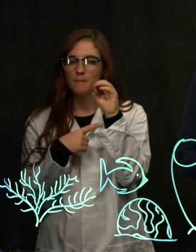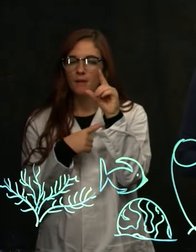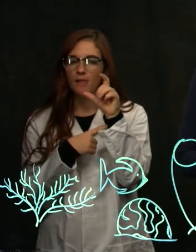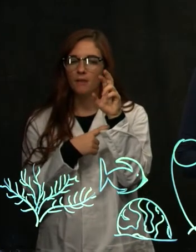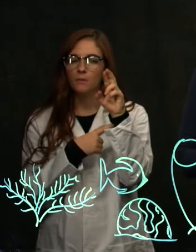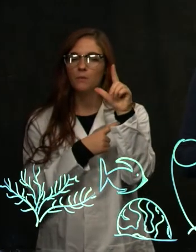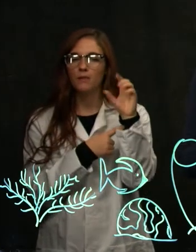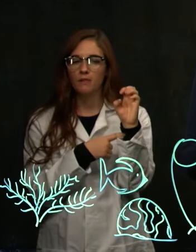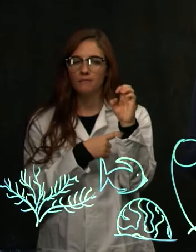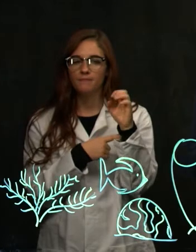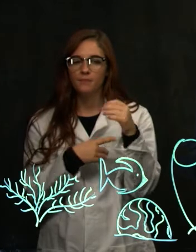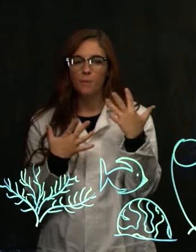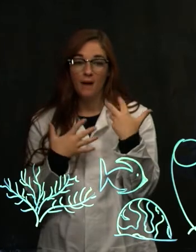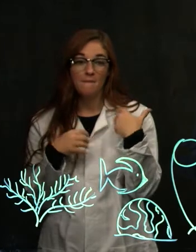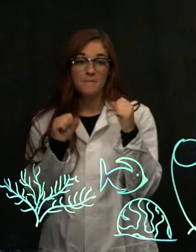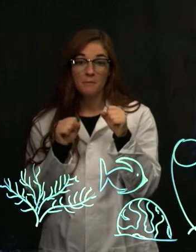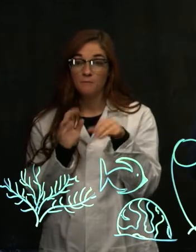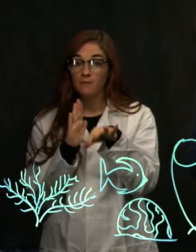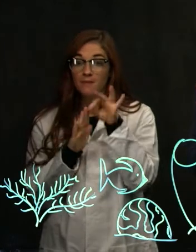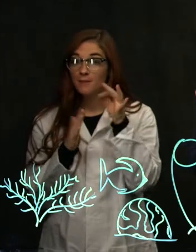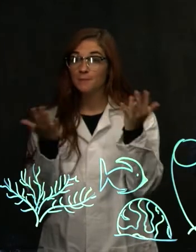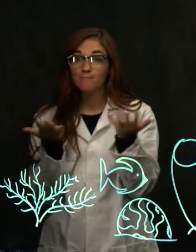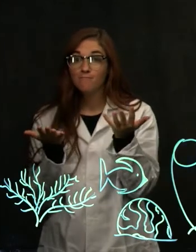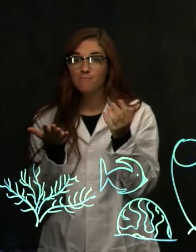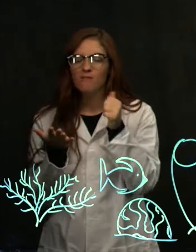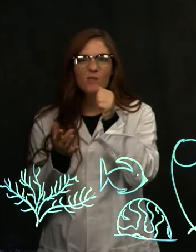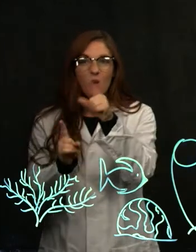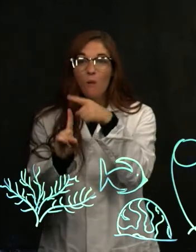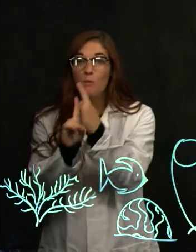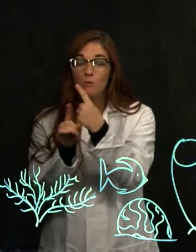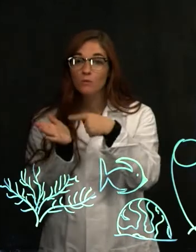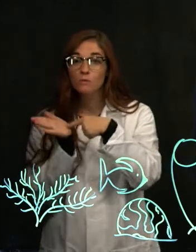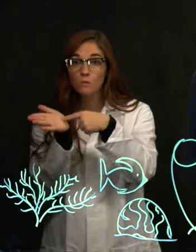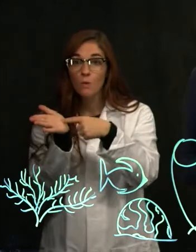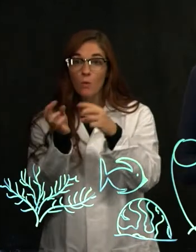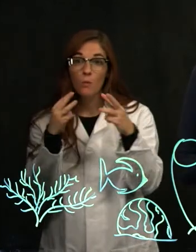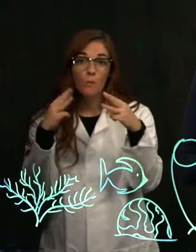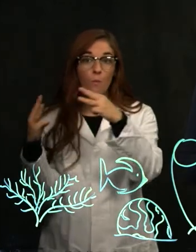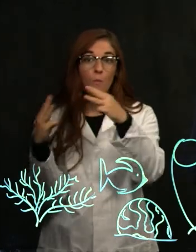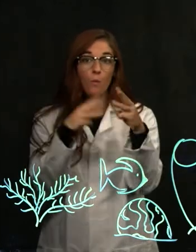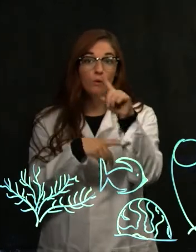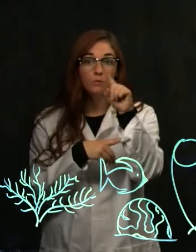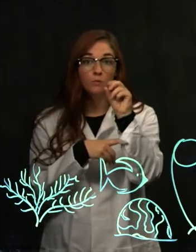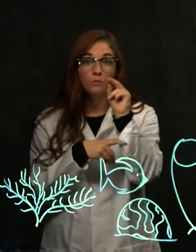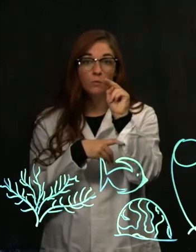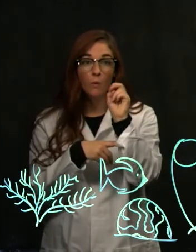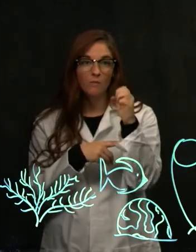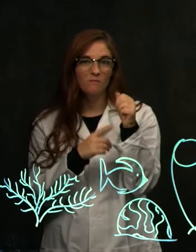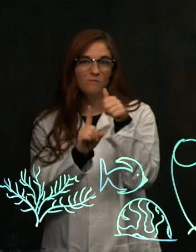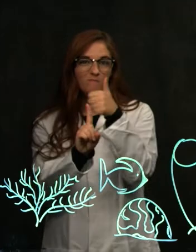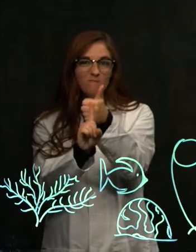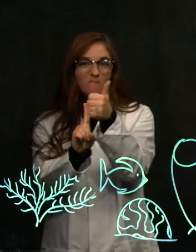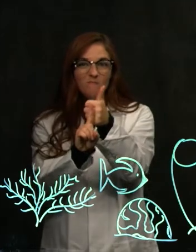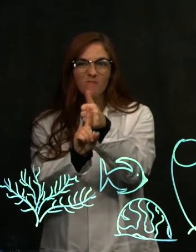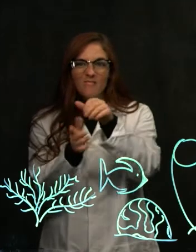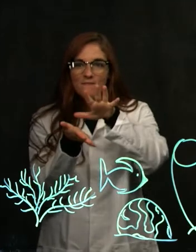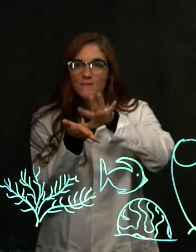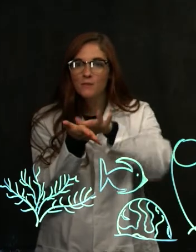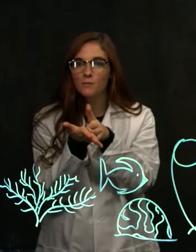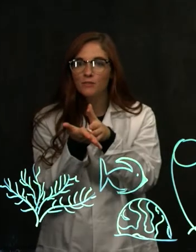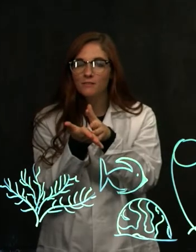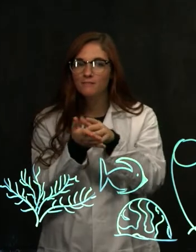So what I've been able to do is not only show that this war zone has its own unique fingerprint